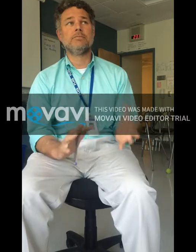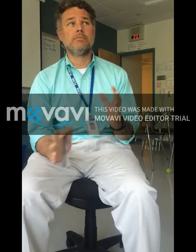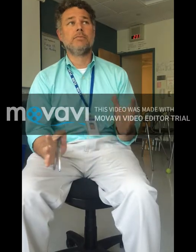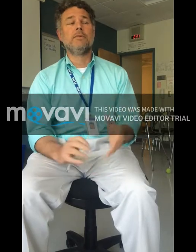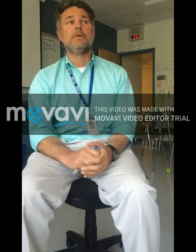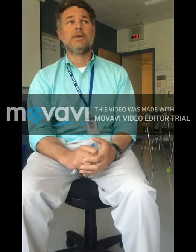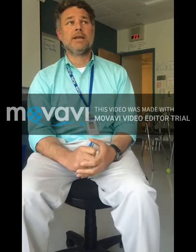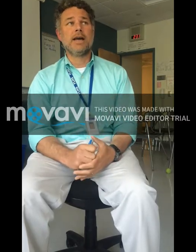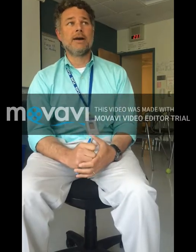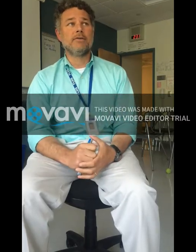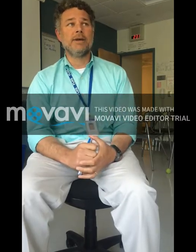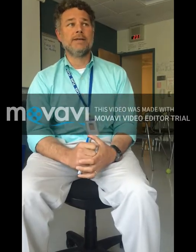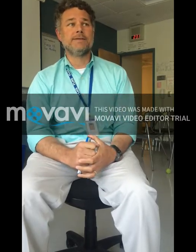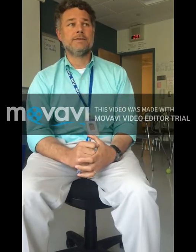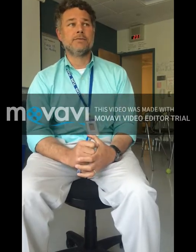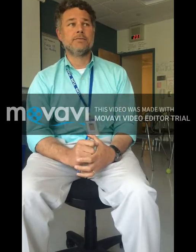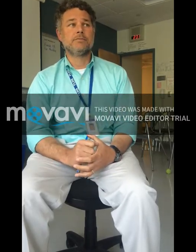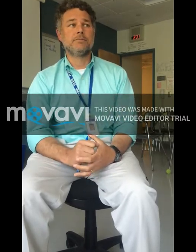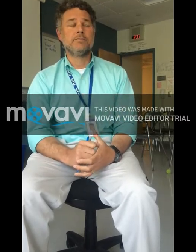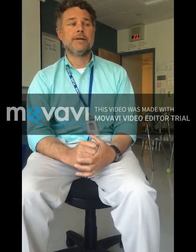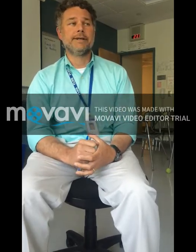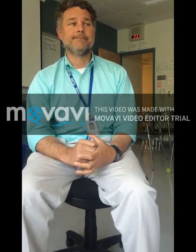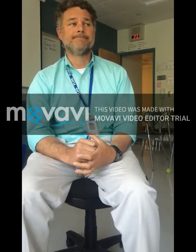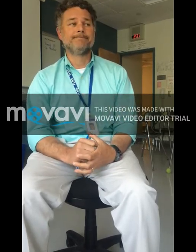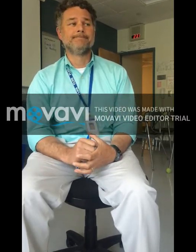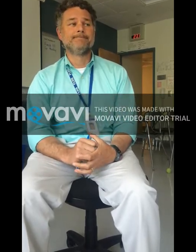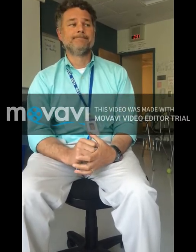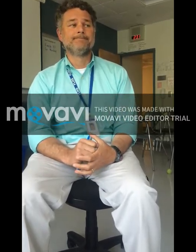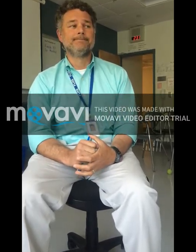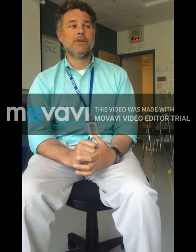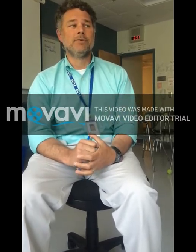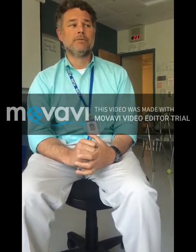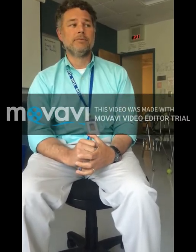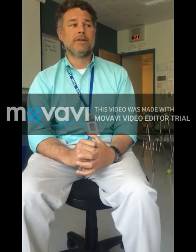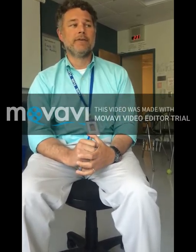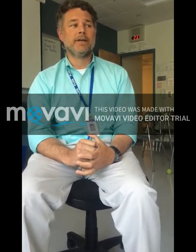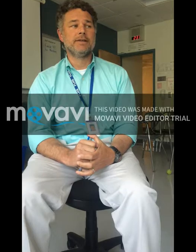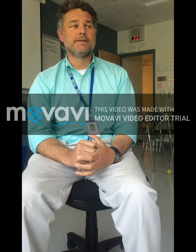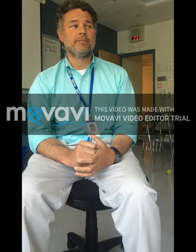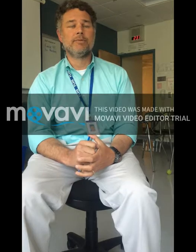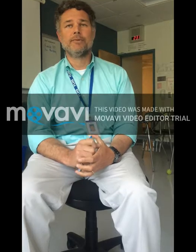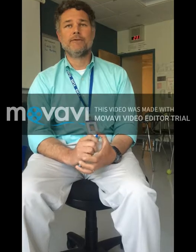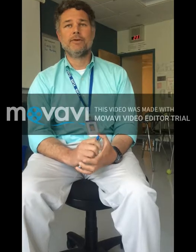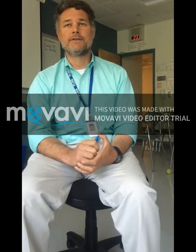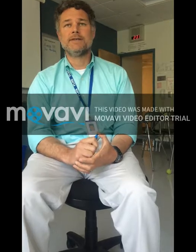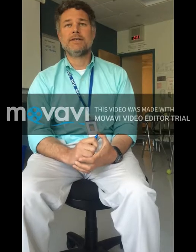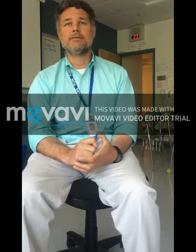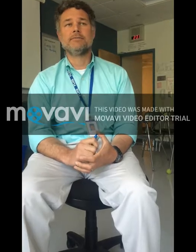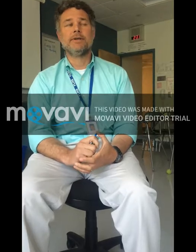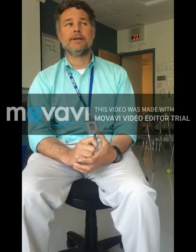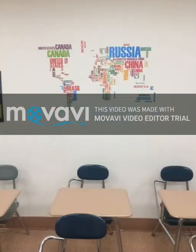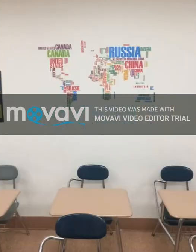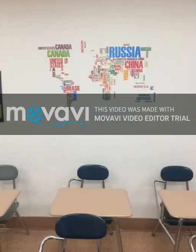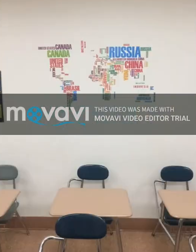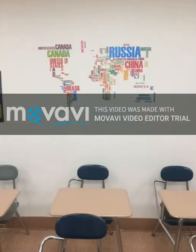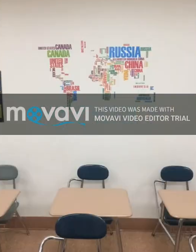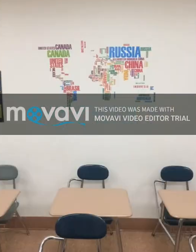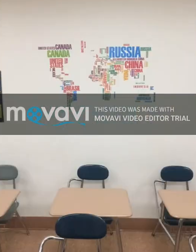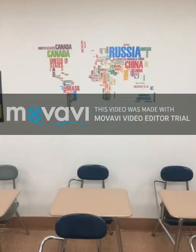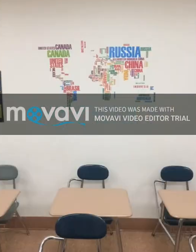getting acclimated to, you know, living in a suburb of New York City. In order to better